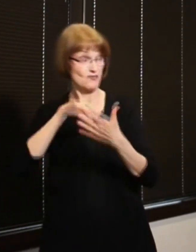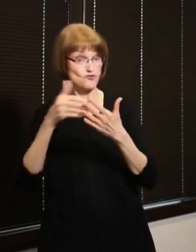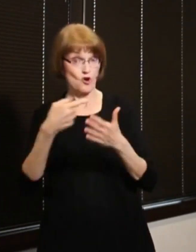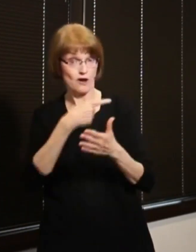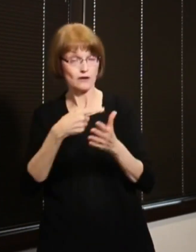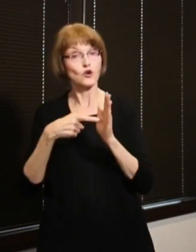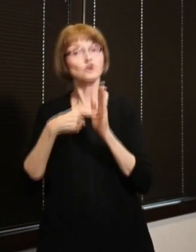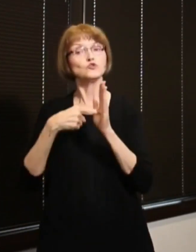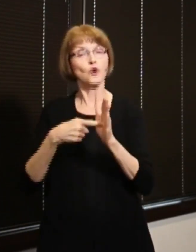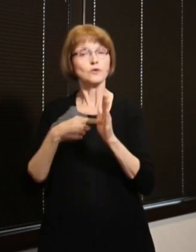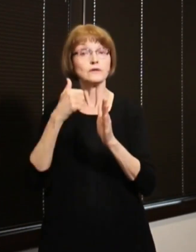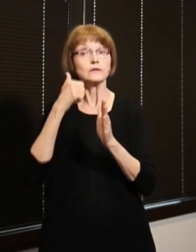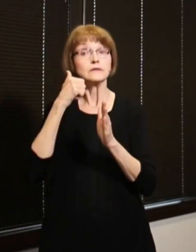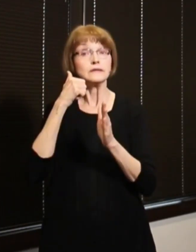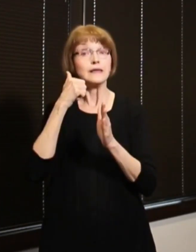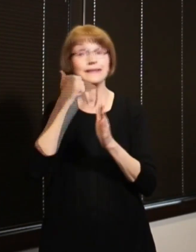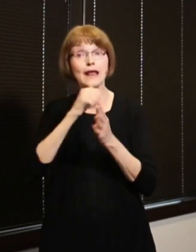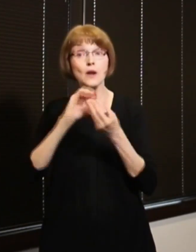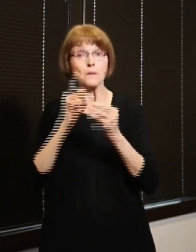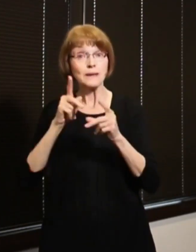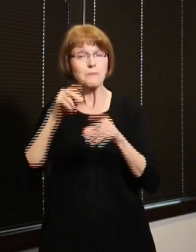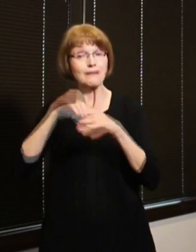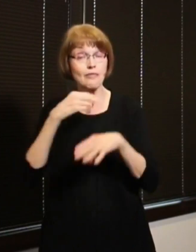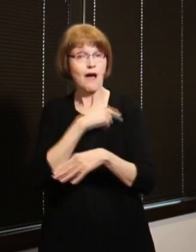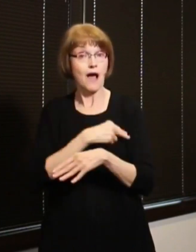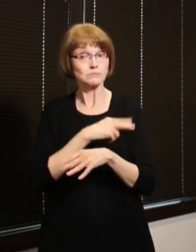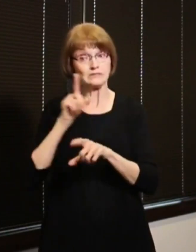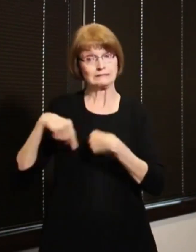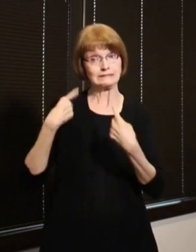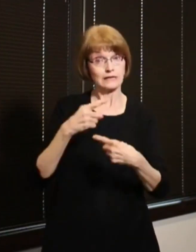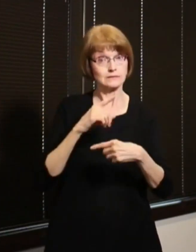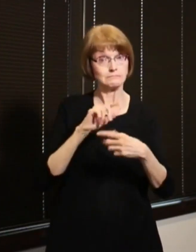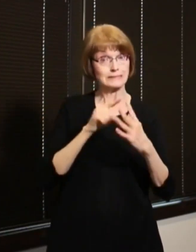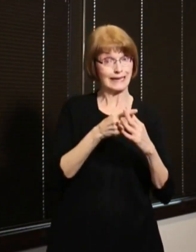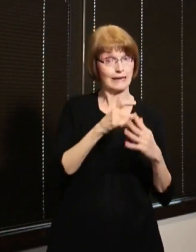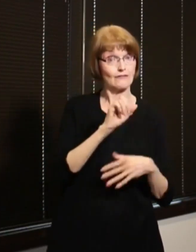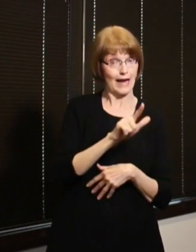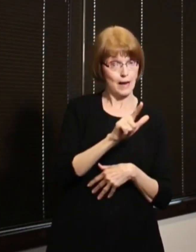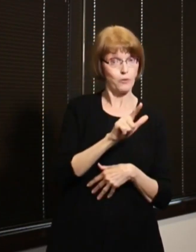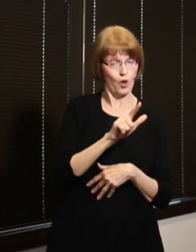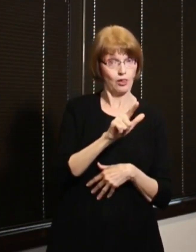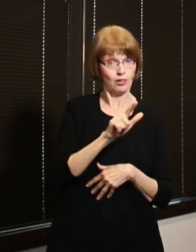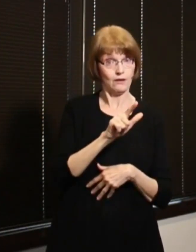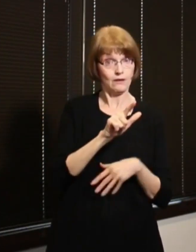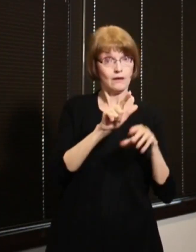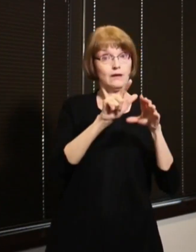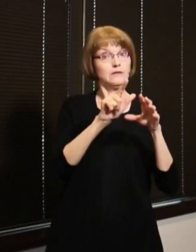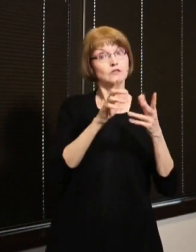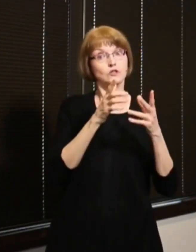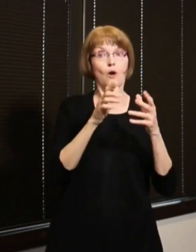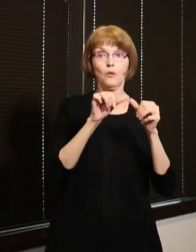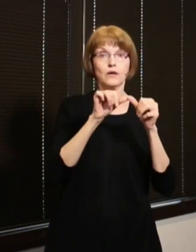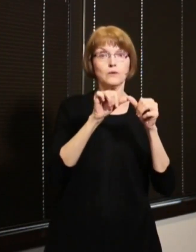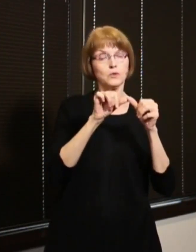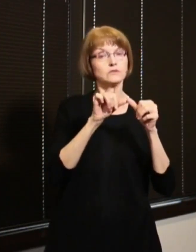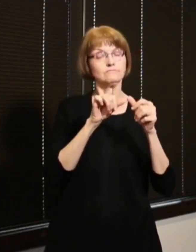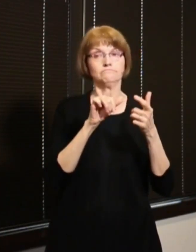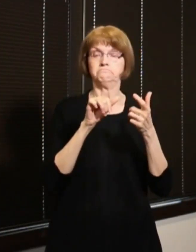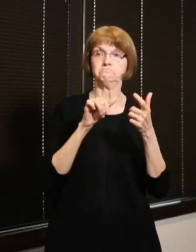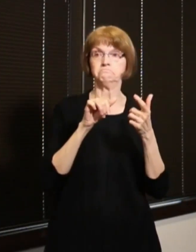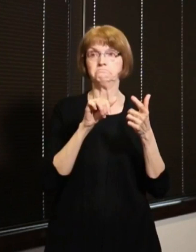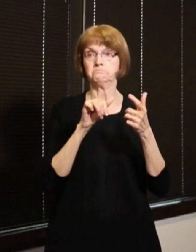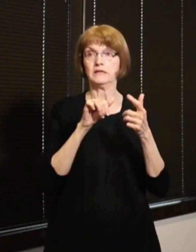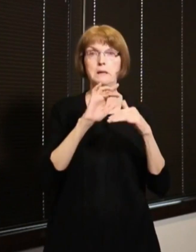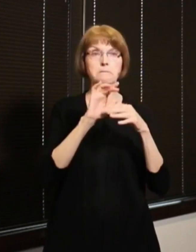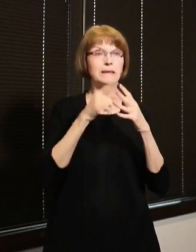the trend of our daily hospital admissions since early April and it continues to go down. So back in early April, we were admitting